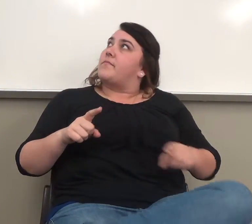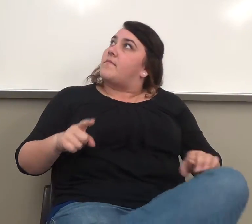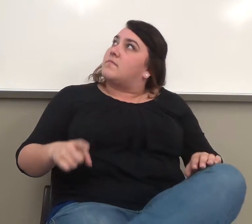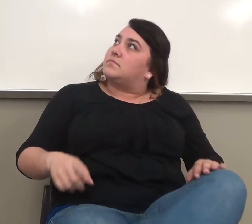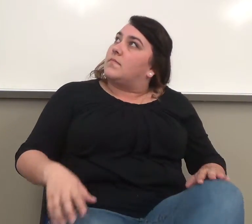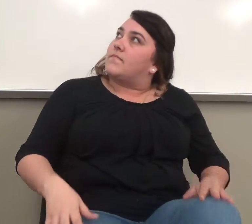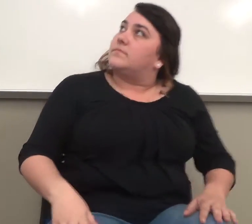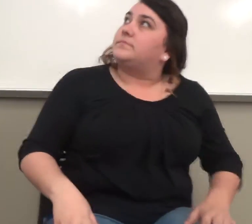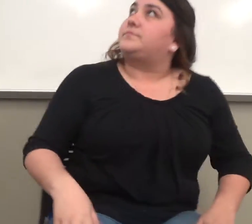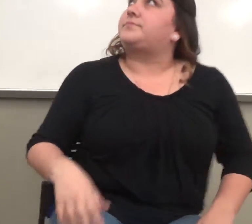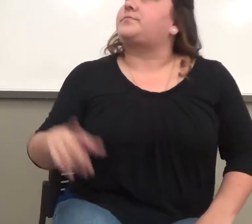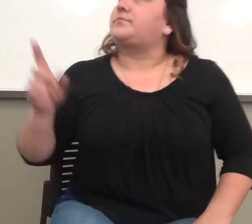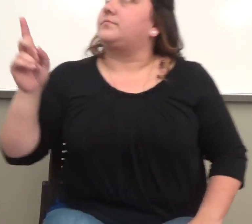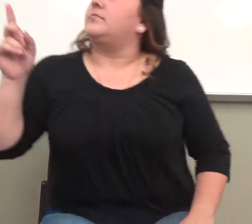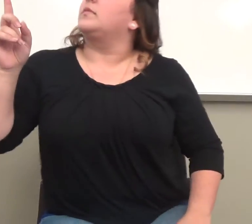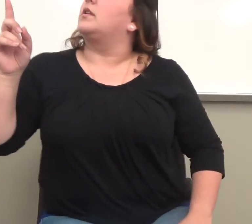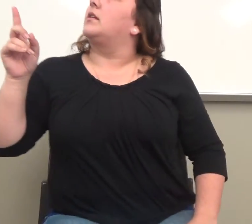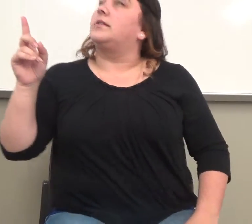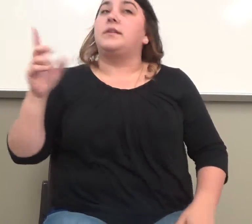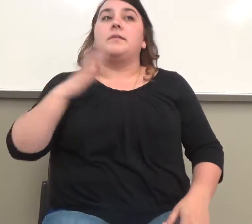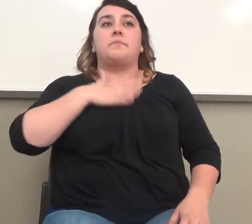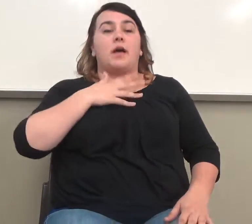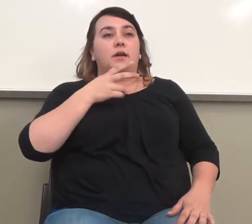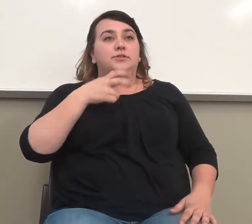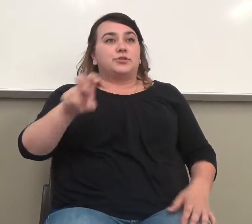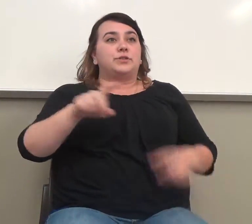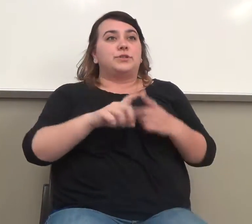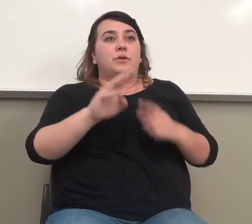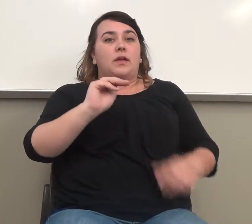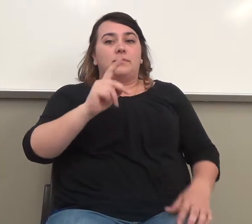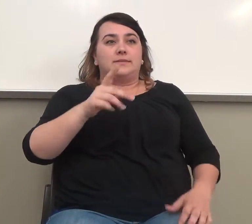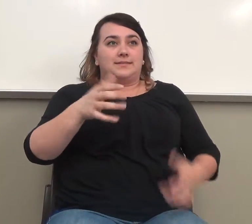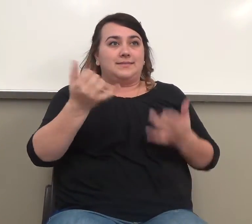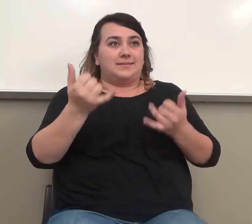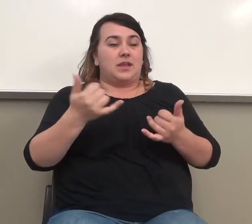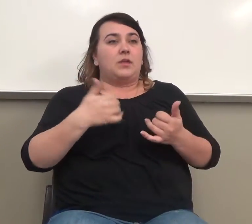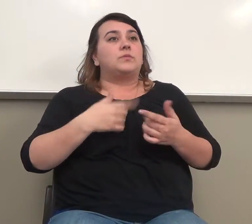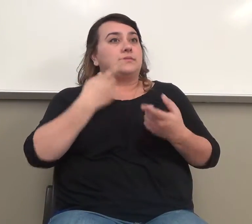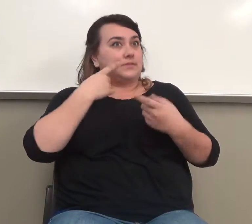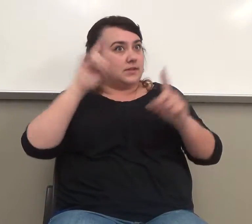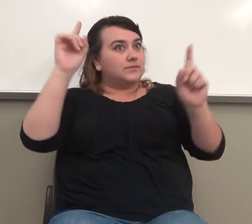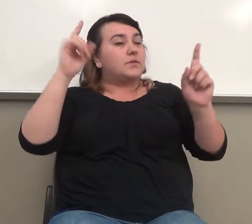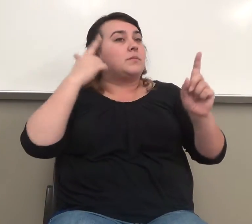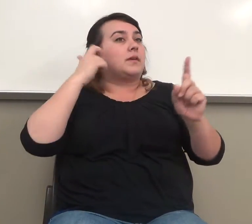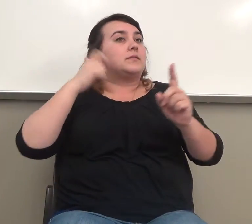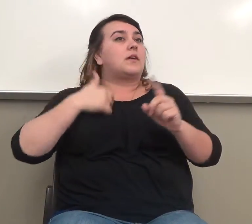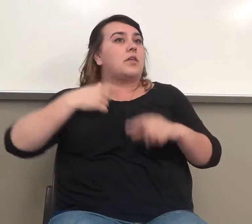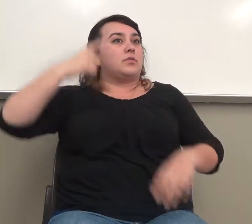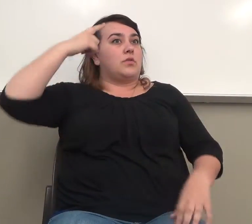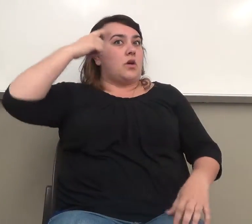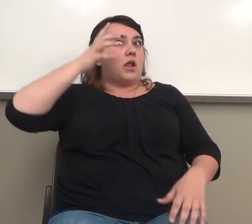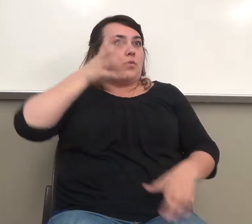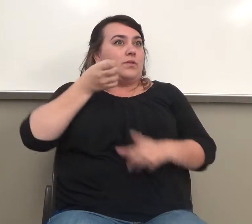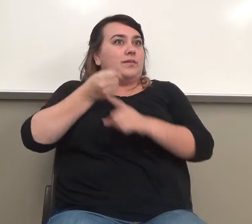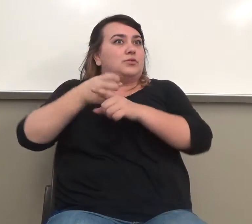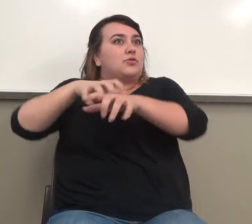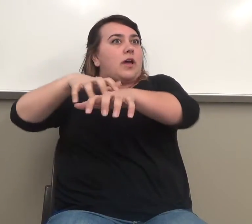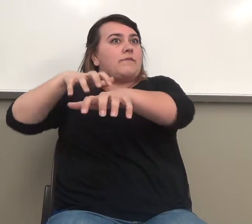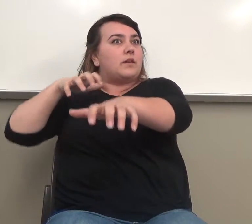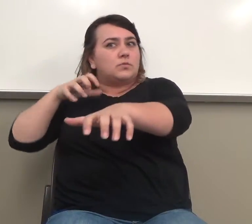Here's what Cynthia wrote. My journey to MPC today was very successful because I thought I was going to get an athlete on my way to it.